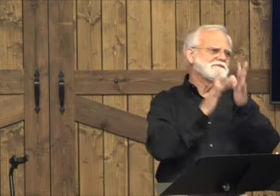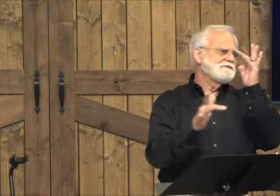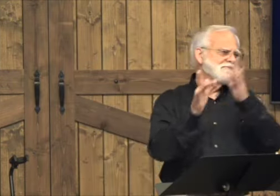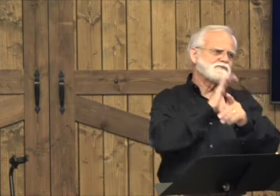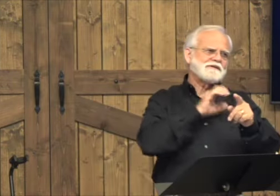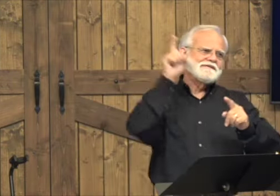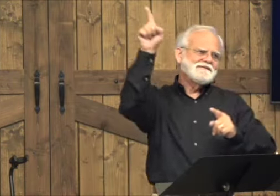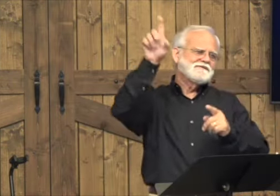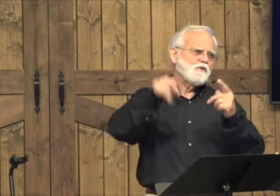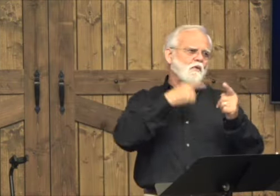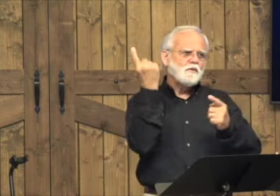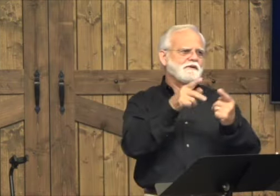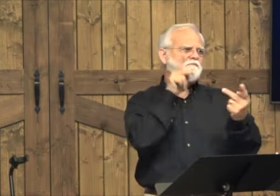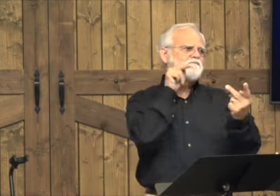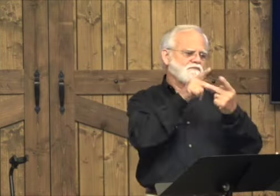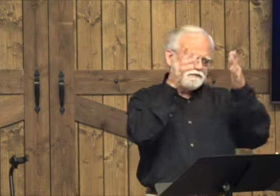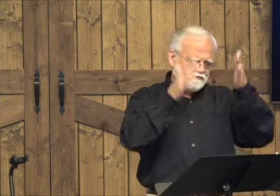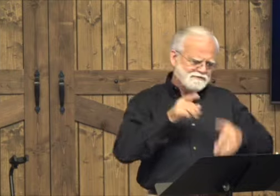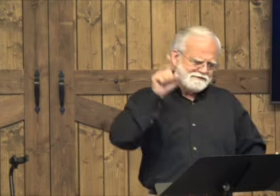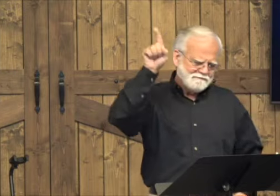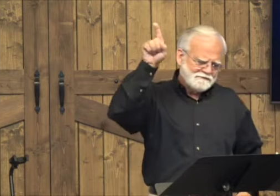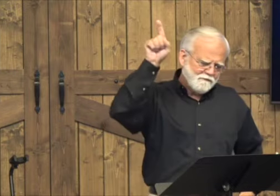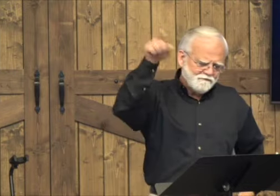None of us are perfect for all sinners.